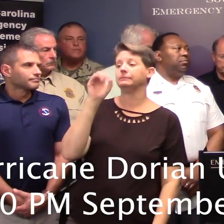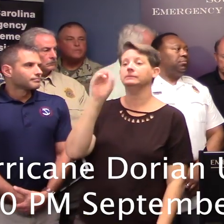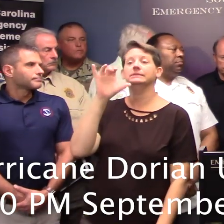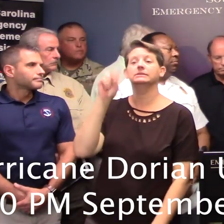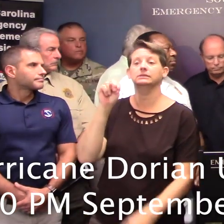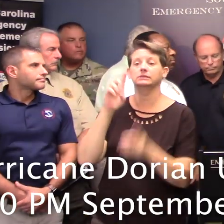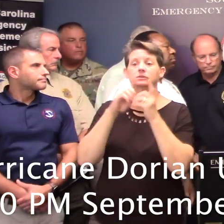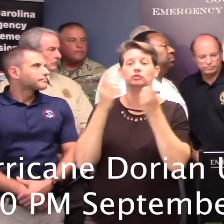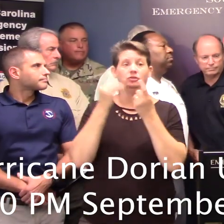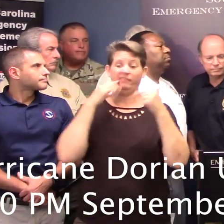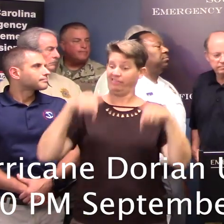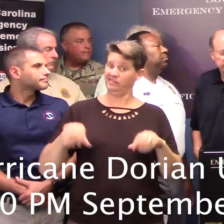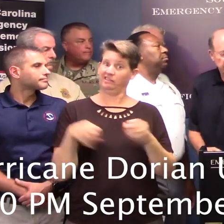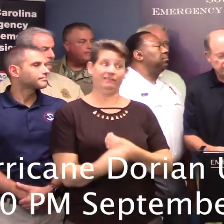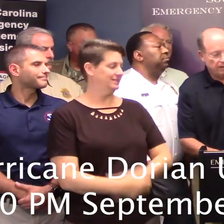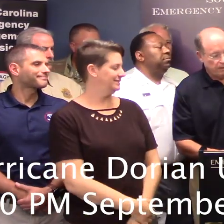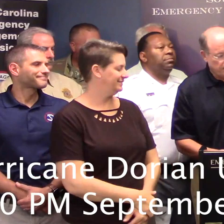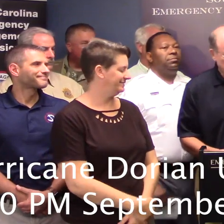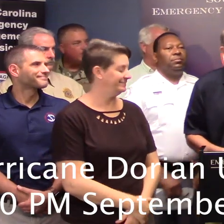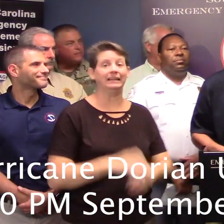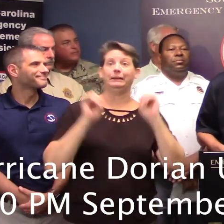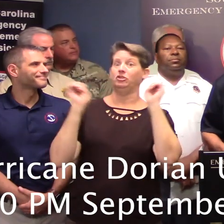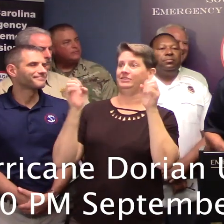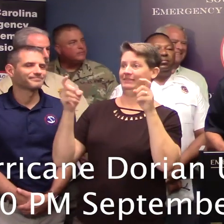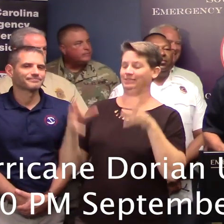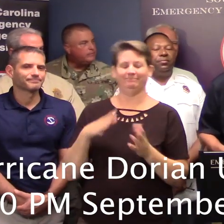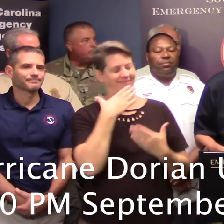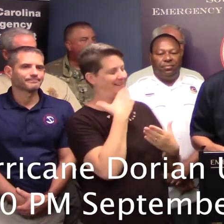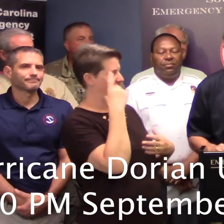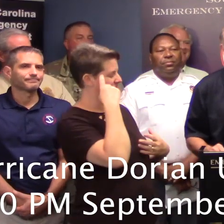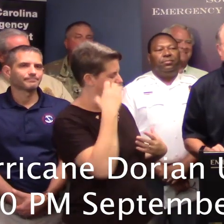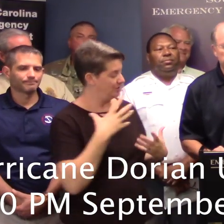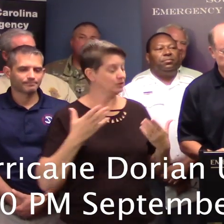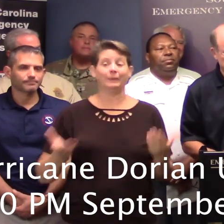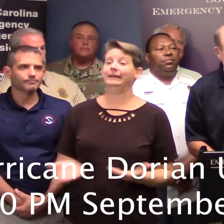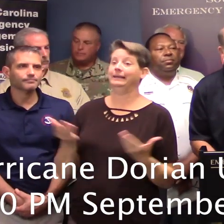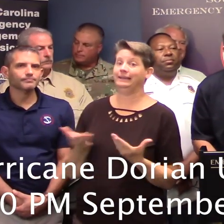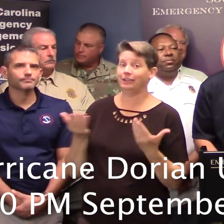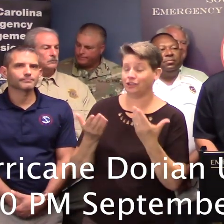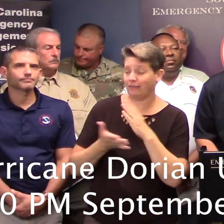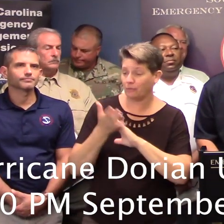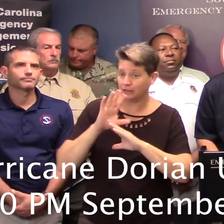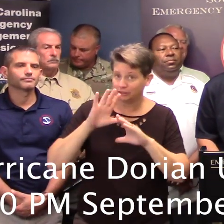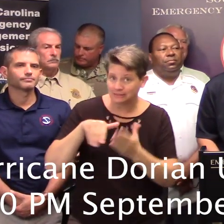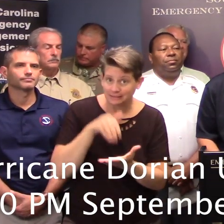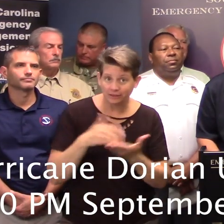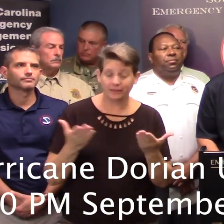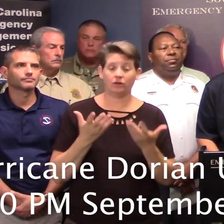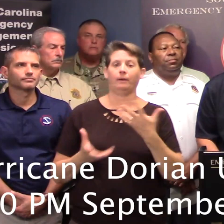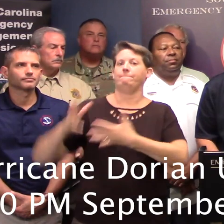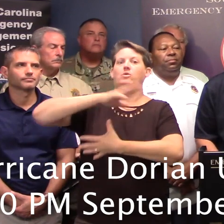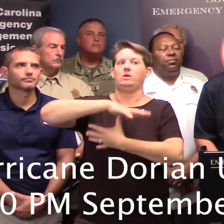Director of this Office of Emergency Management. Thank you, Governor. Here at the State Emergency Operations Center, our current